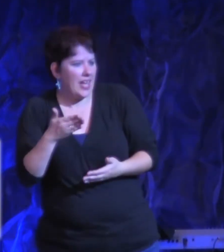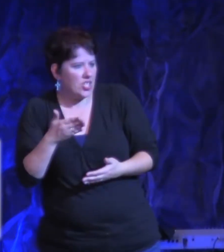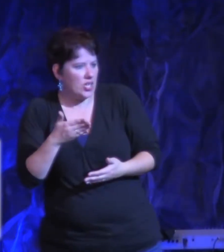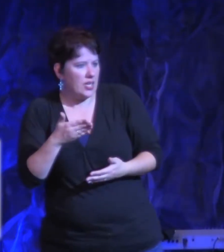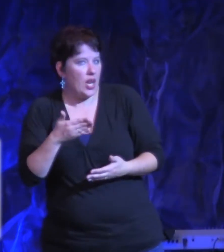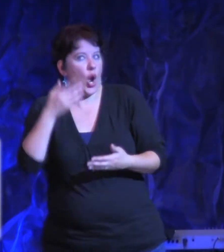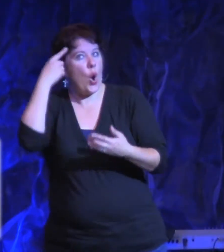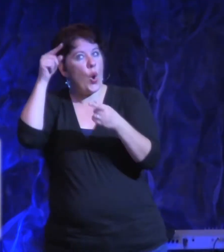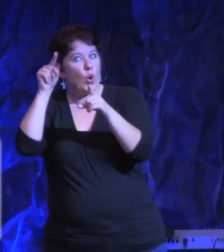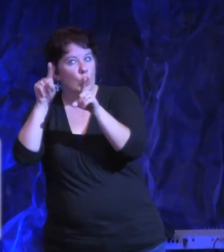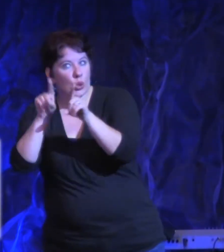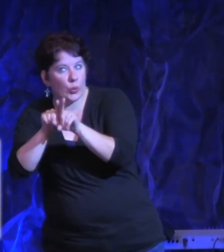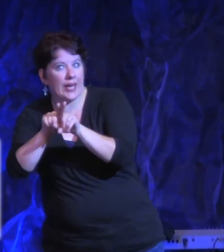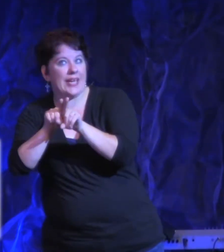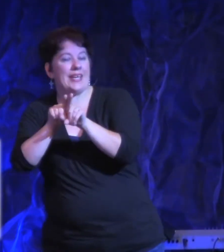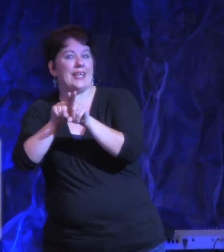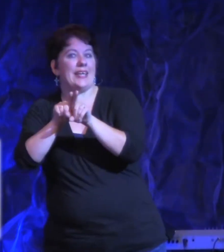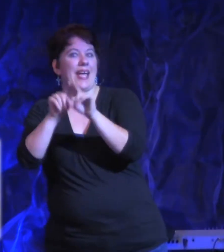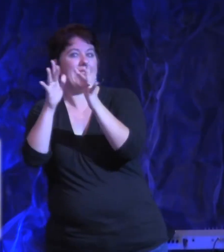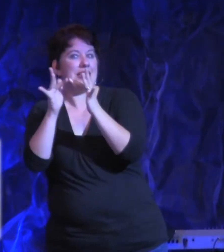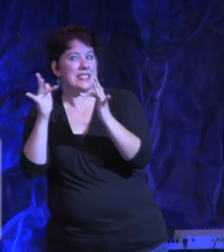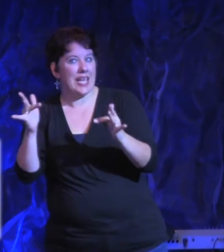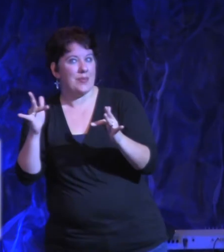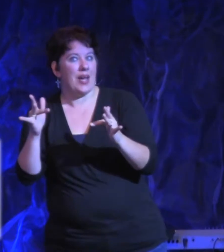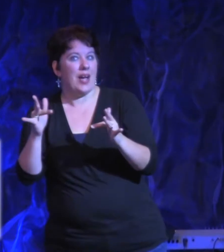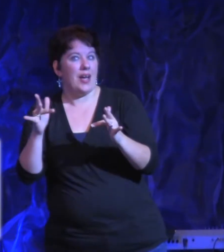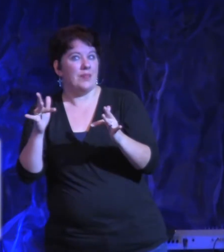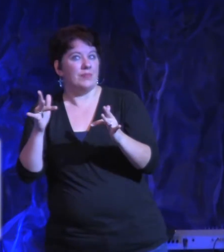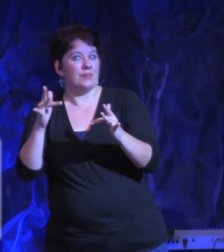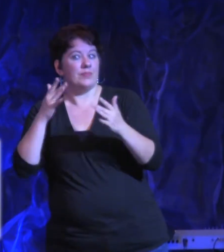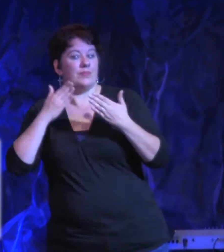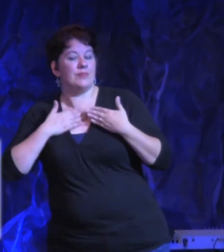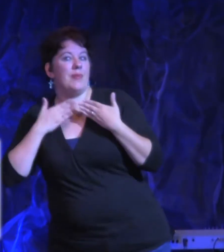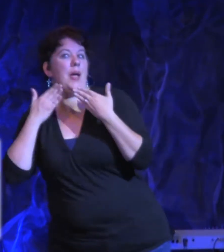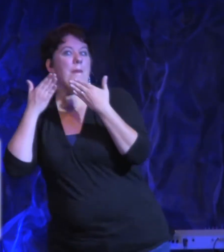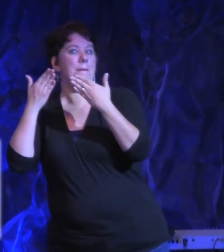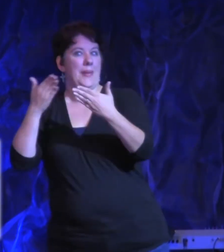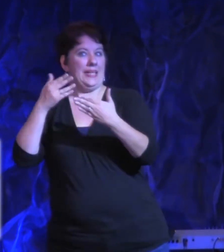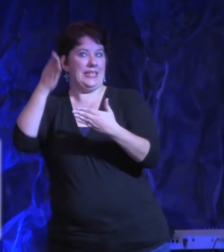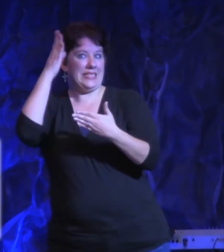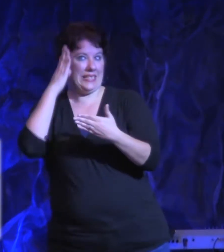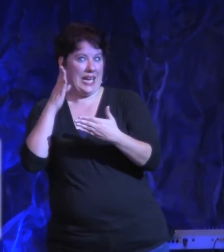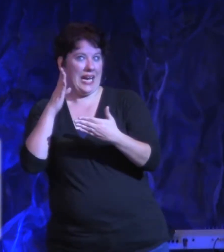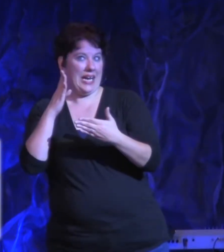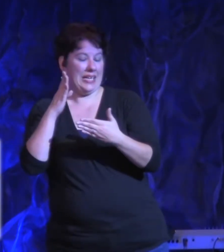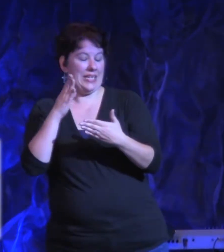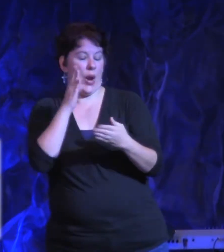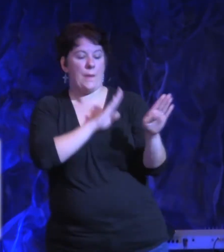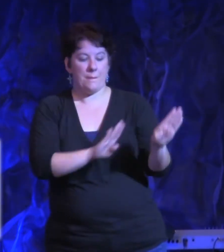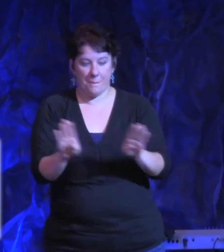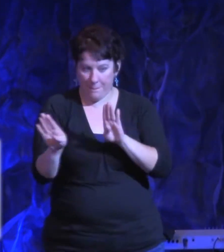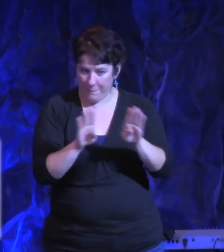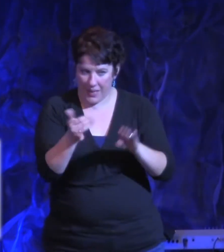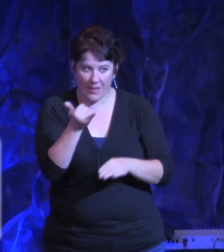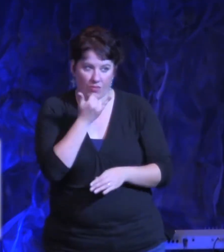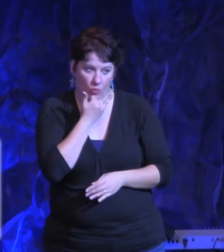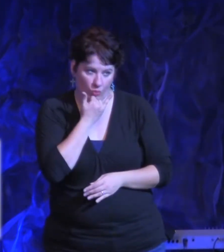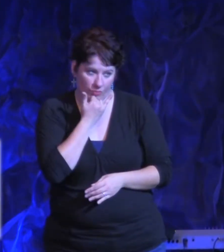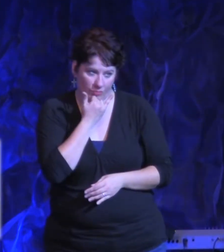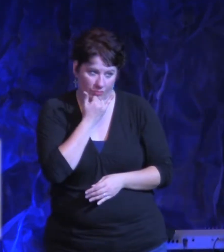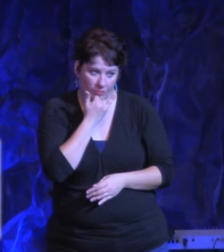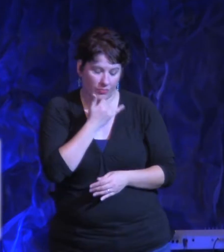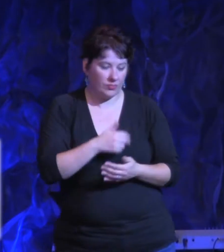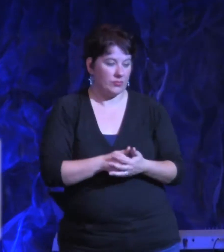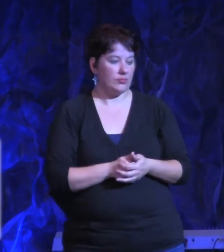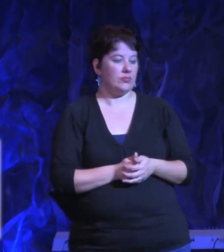behavior. You see, and it starts right there. You know, it's like we're soft on sin, and especially, no, let me